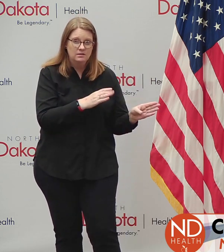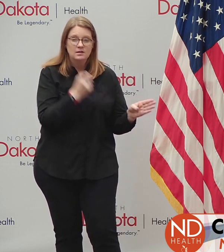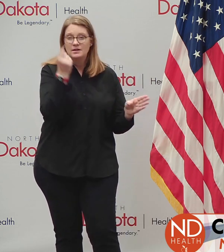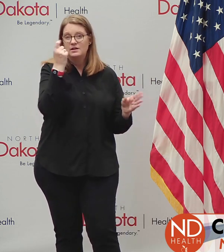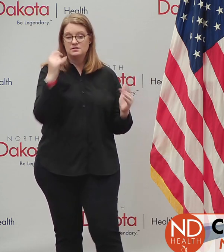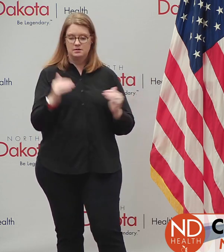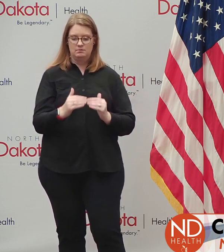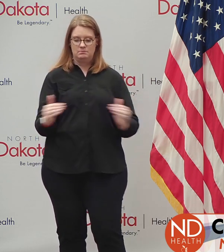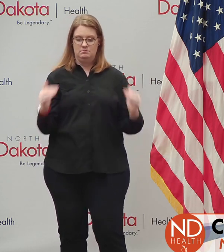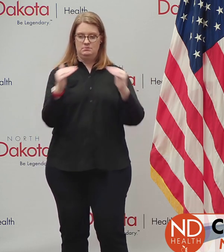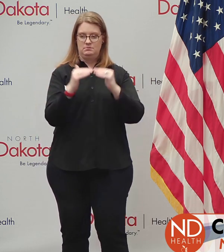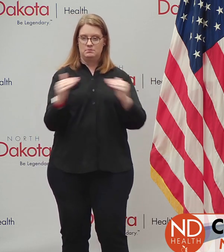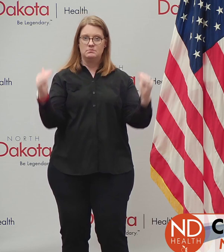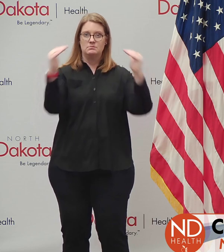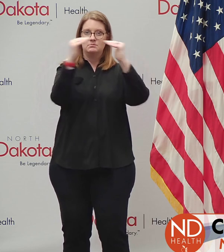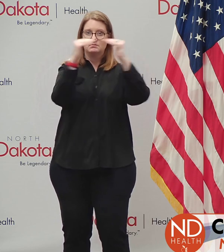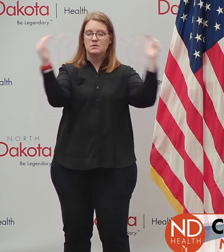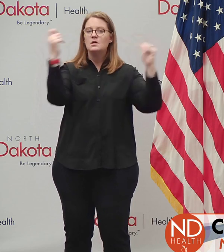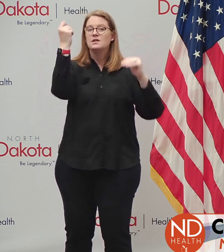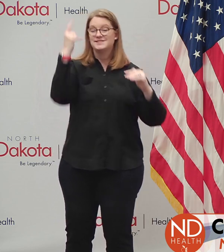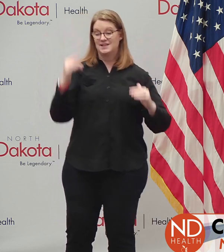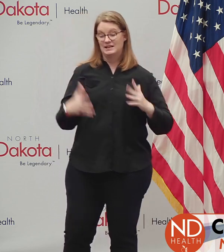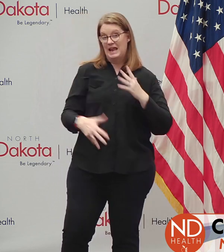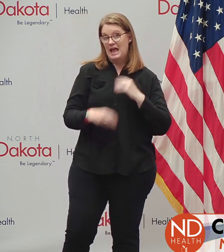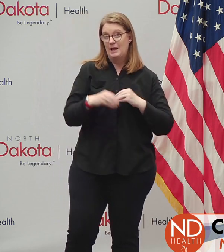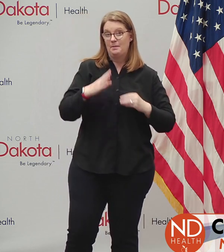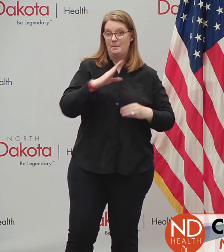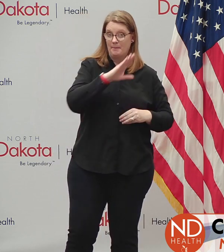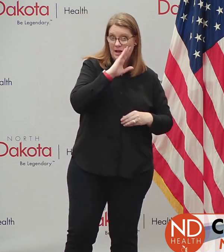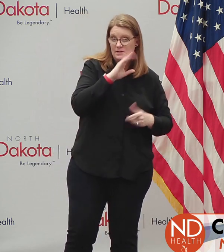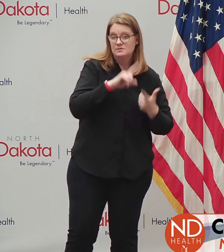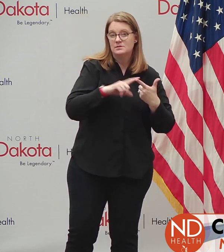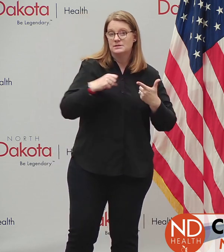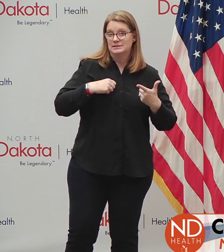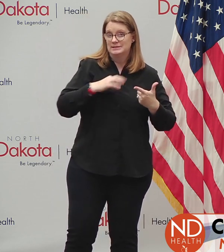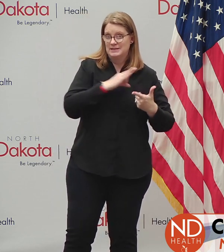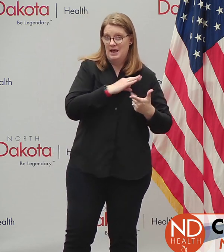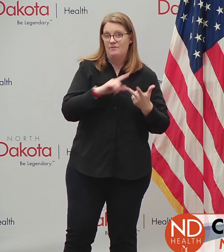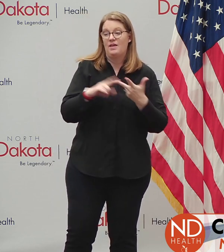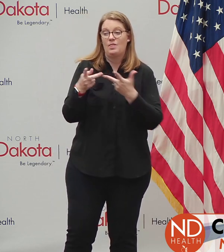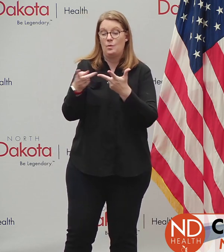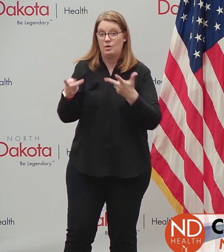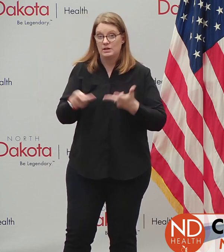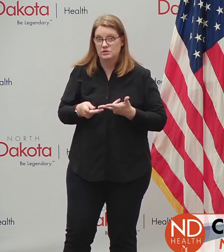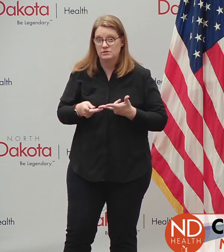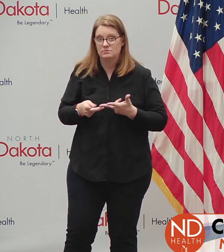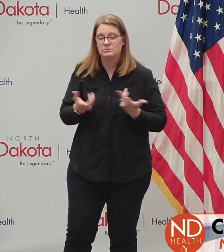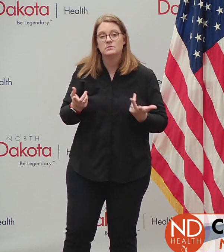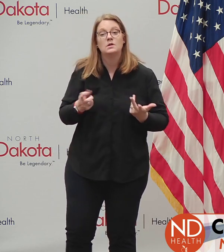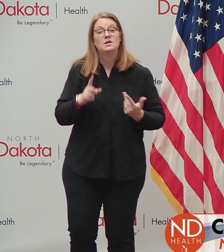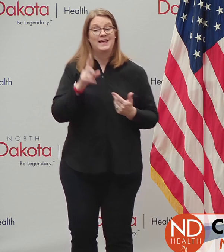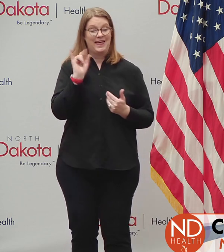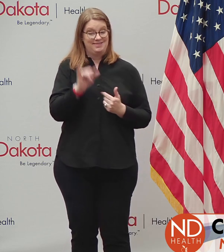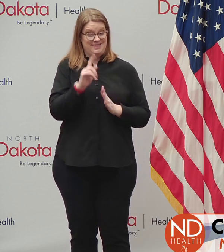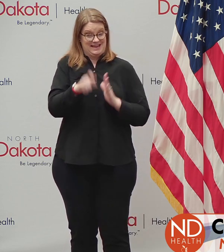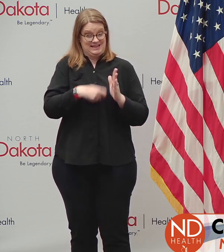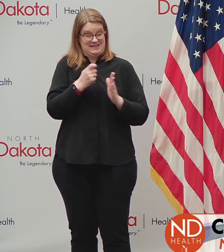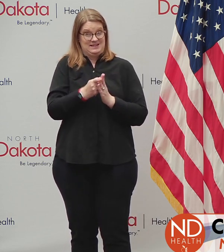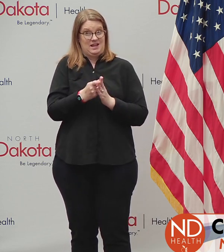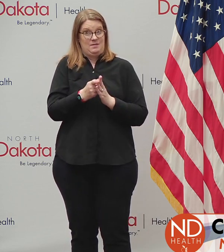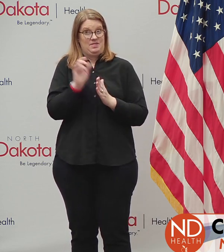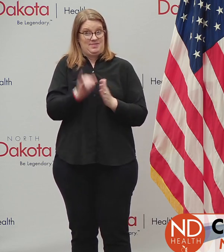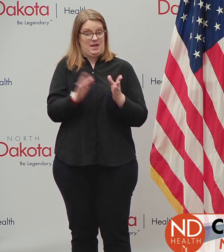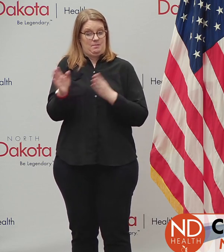tiers to add beds, to add locations, and to add staff. This plan was done with the best available information at the